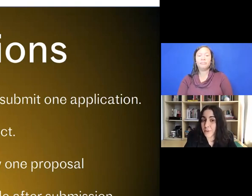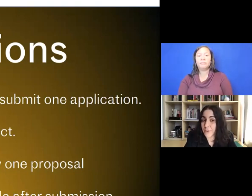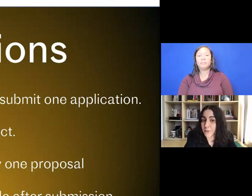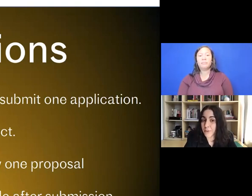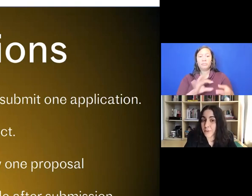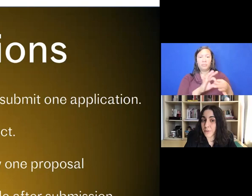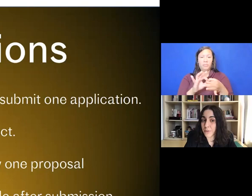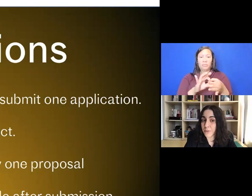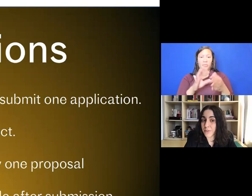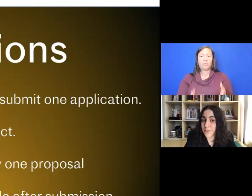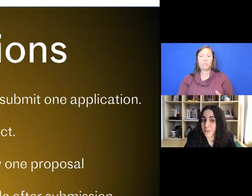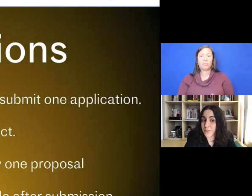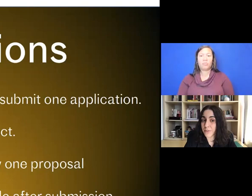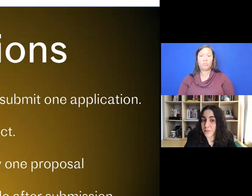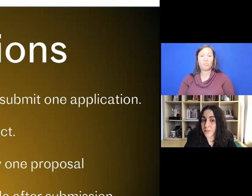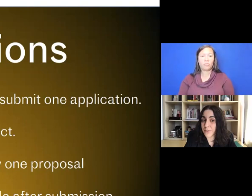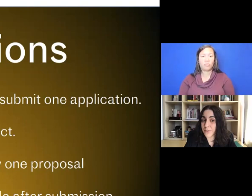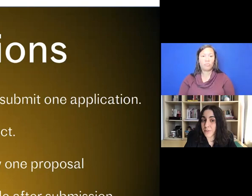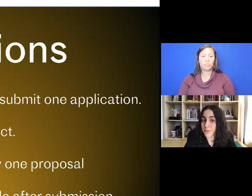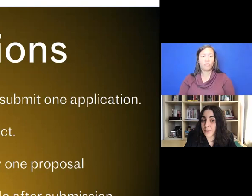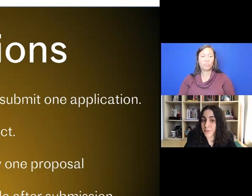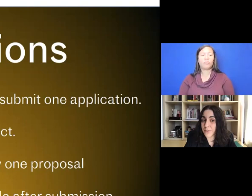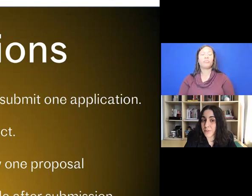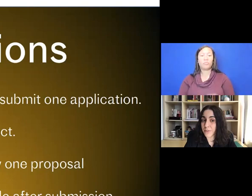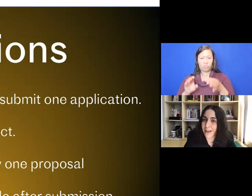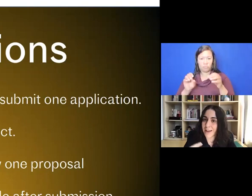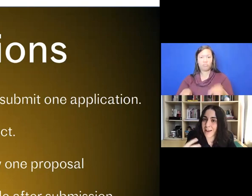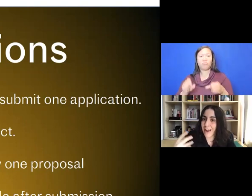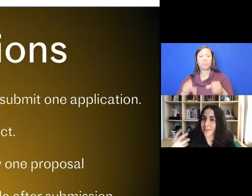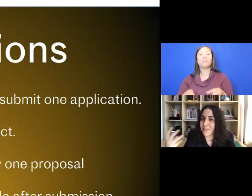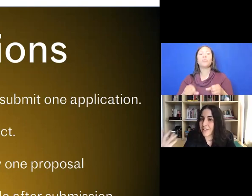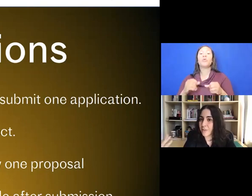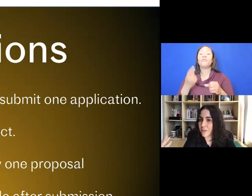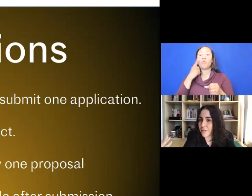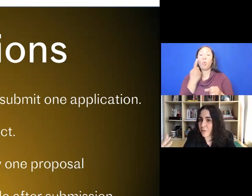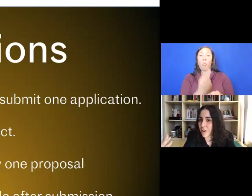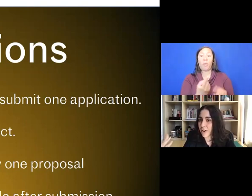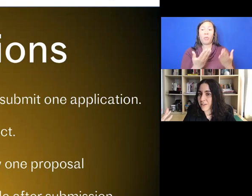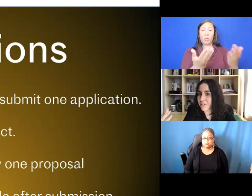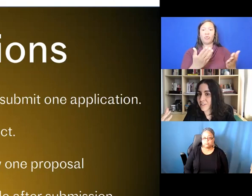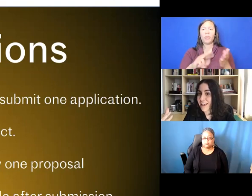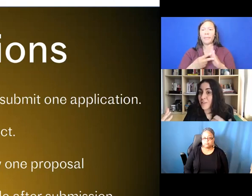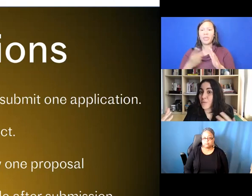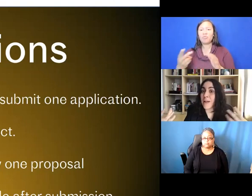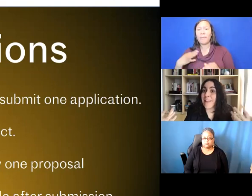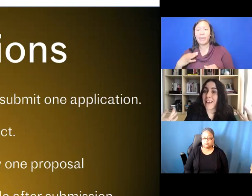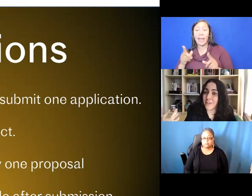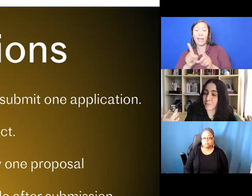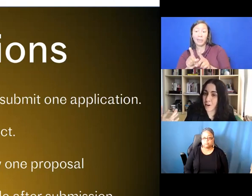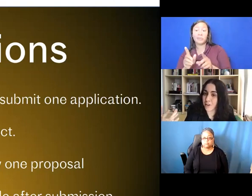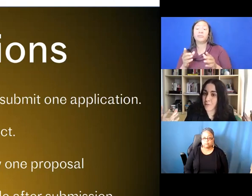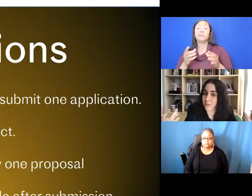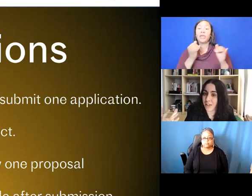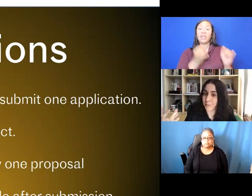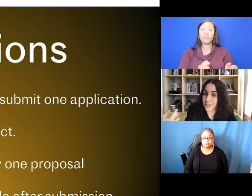with only one proposal. So that means that you cannot apply as an individual artist as well